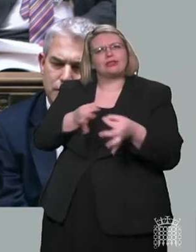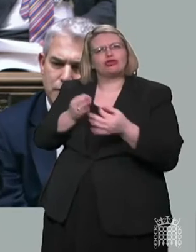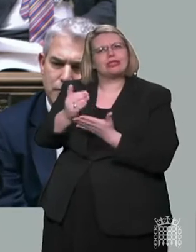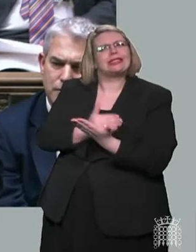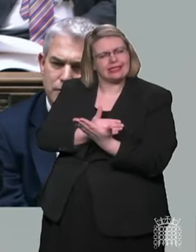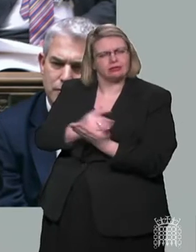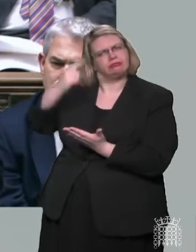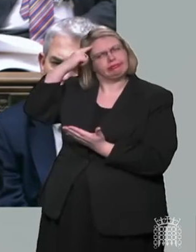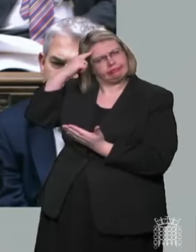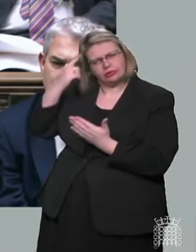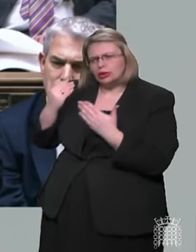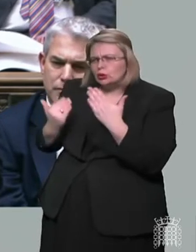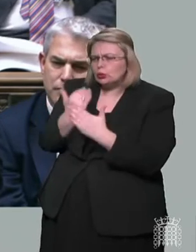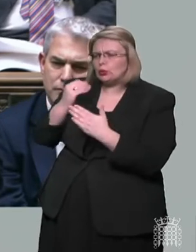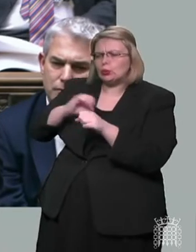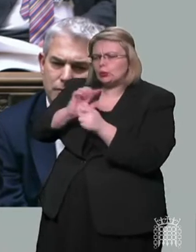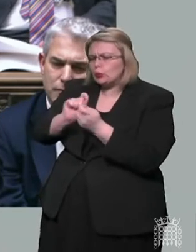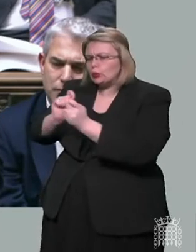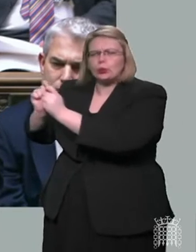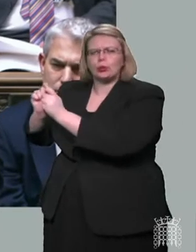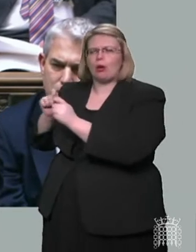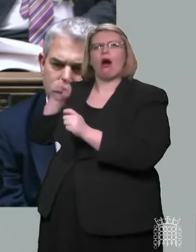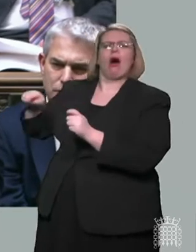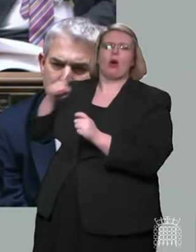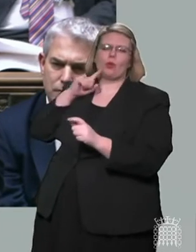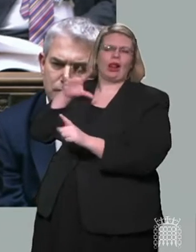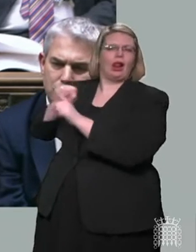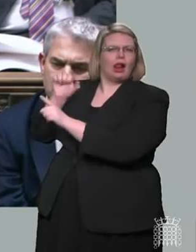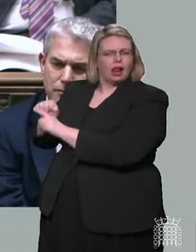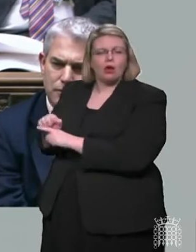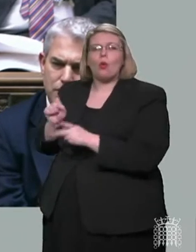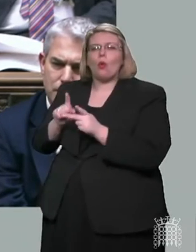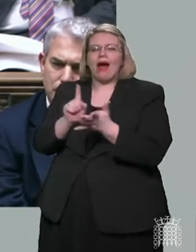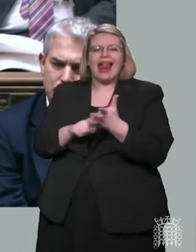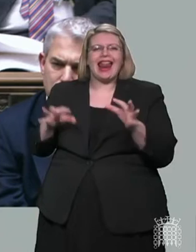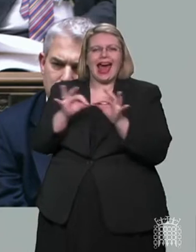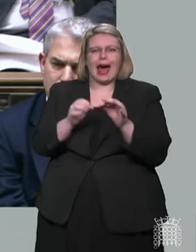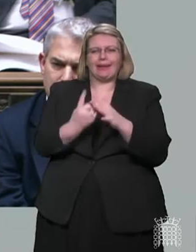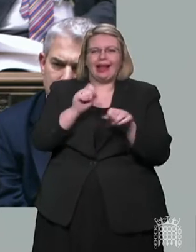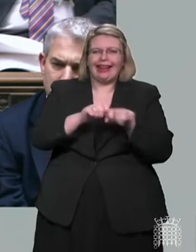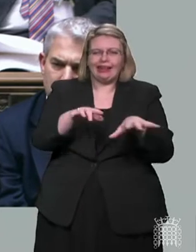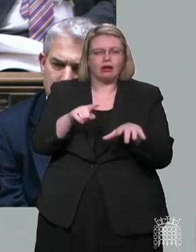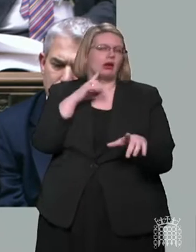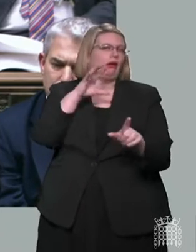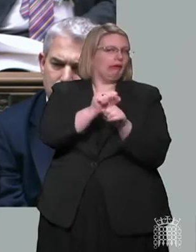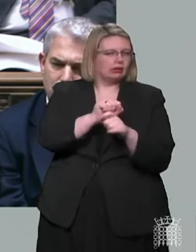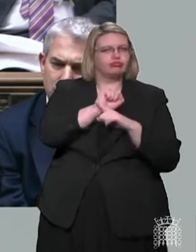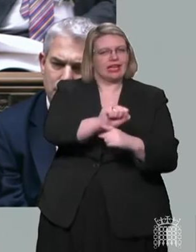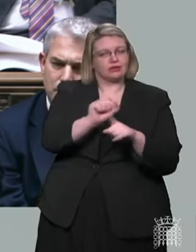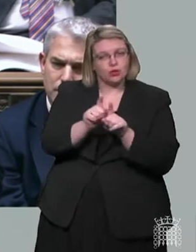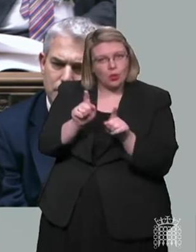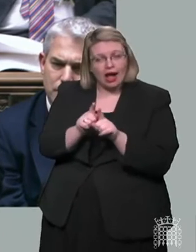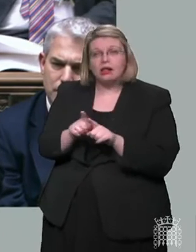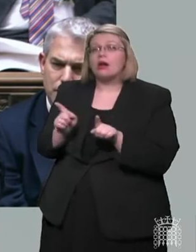natural zoonosis and accidental laboratory leaks, as well as the potential for biological threats